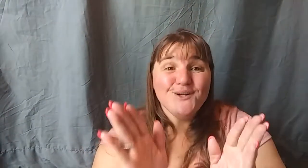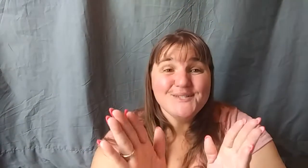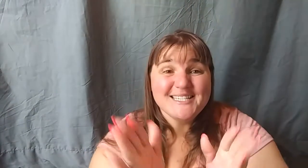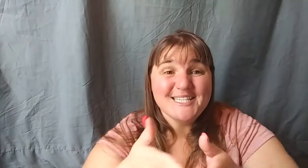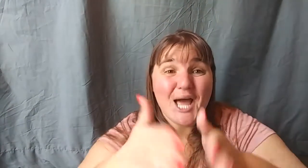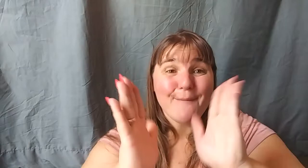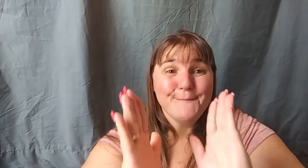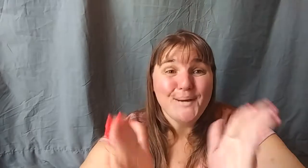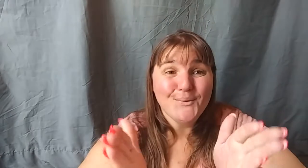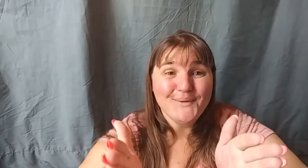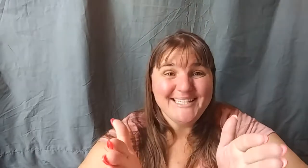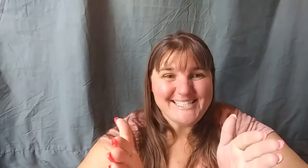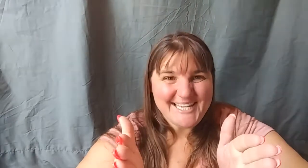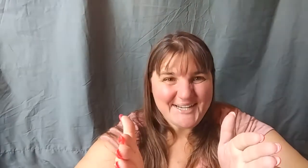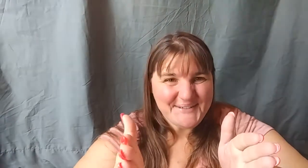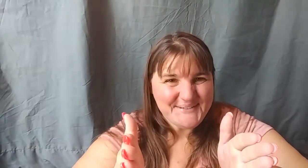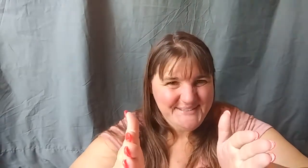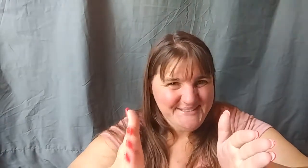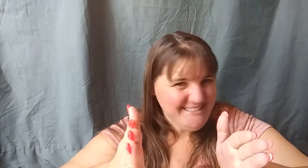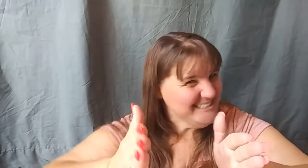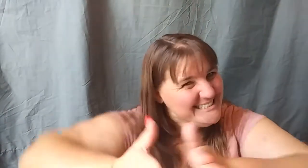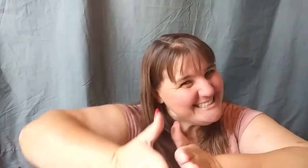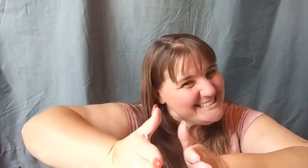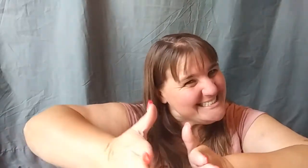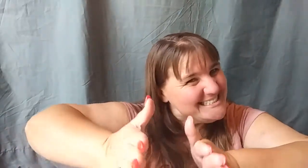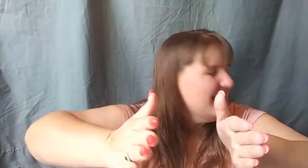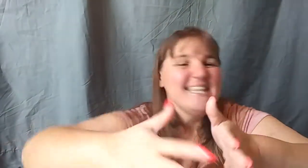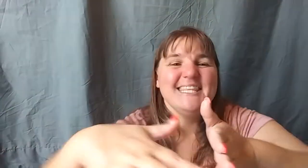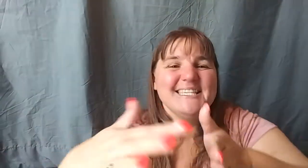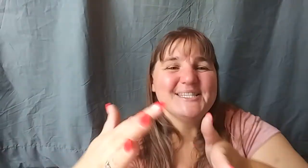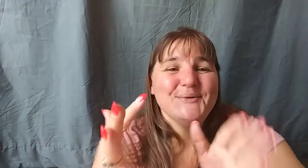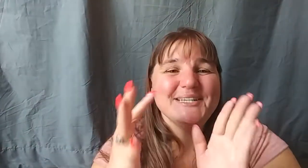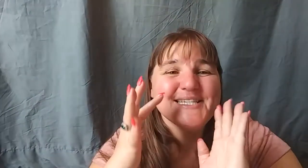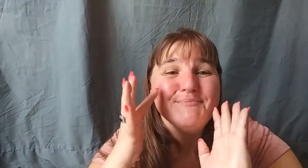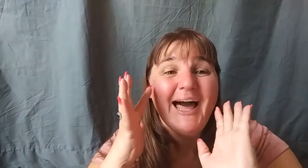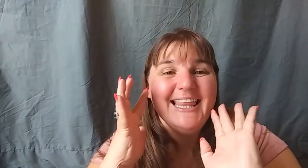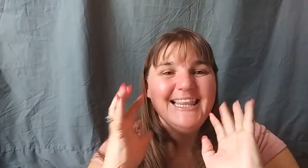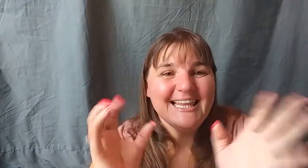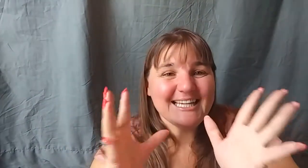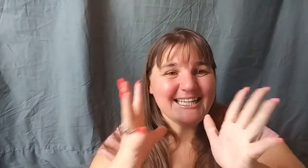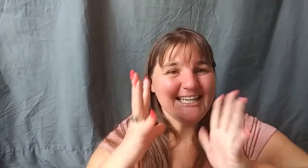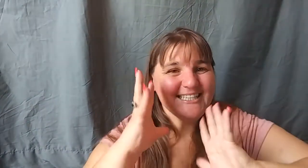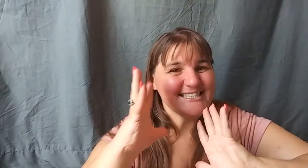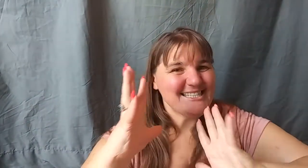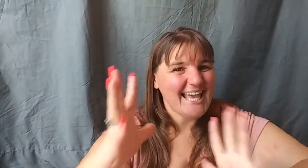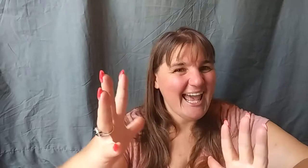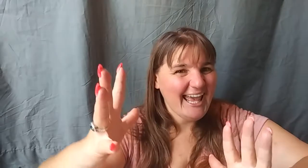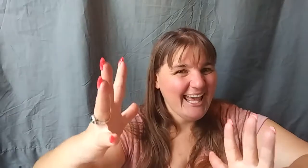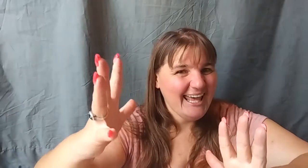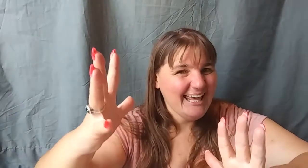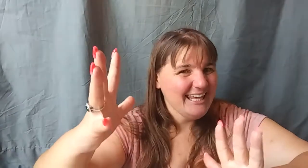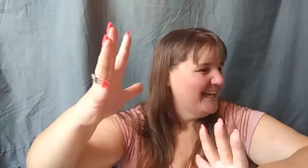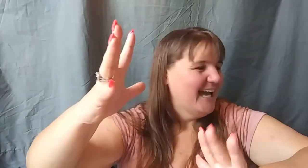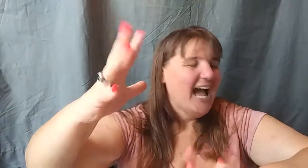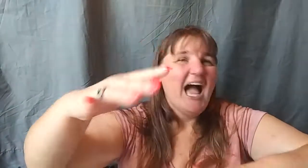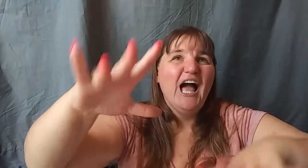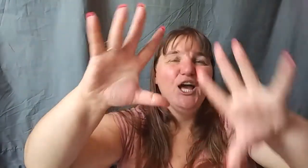burrito. This was my lucky day. I was